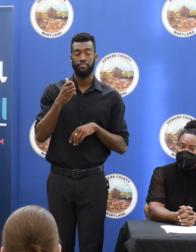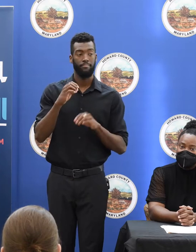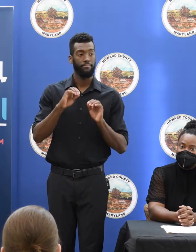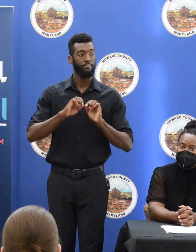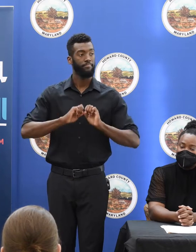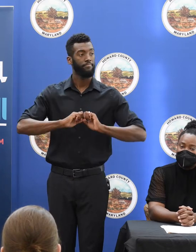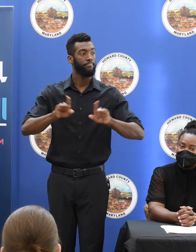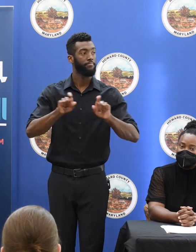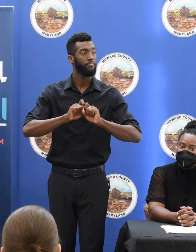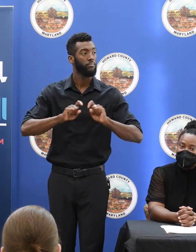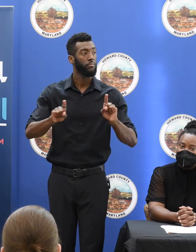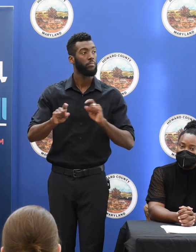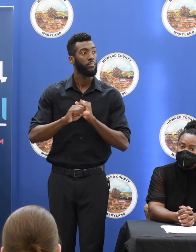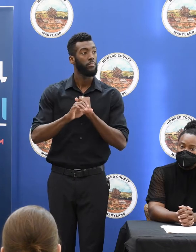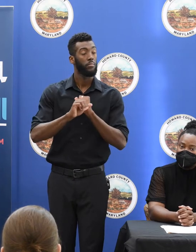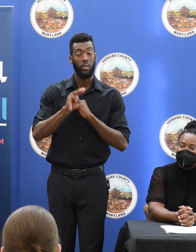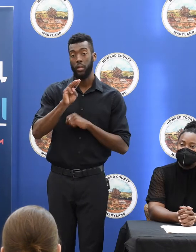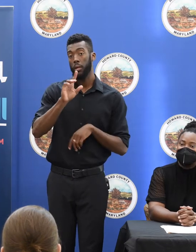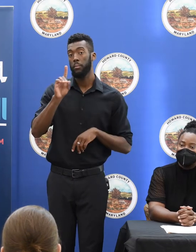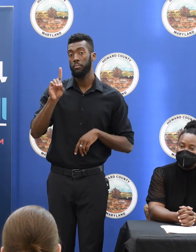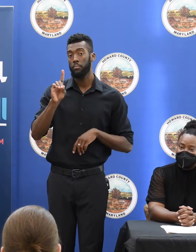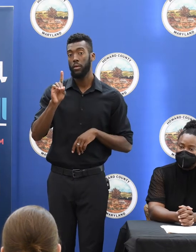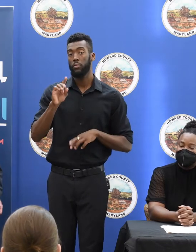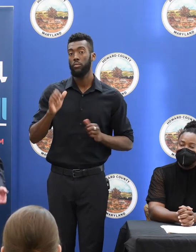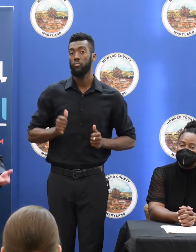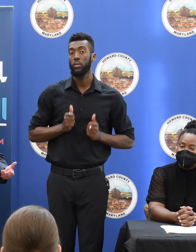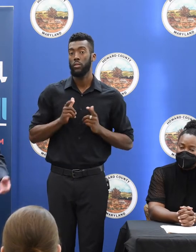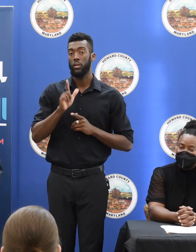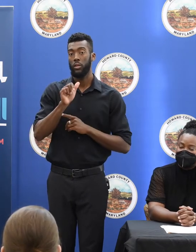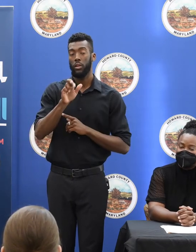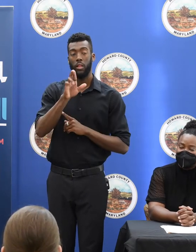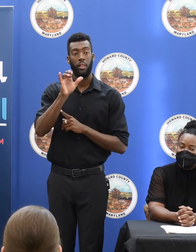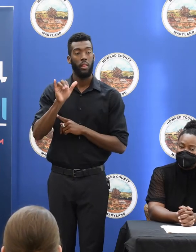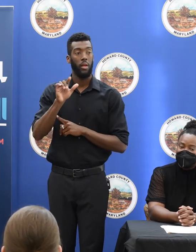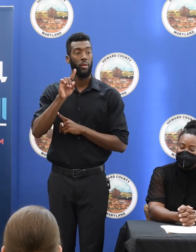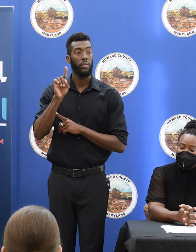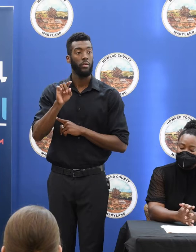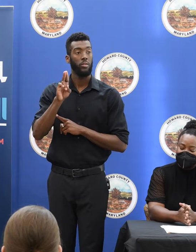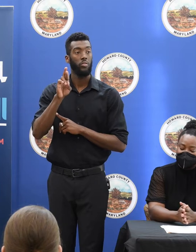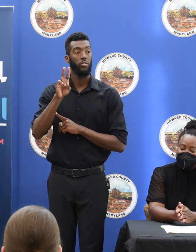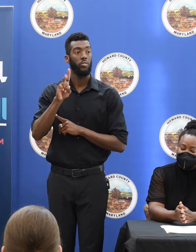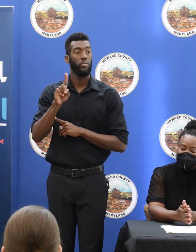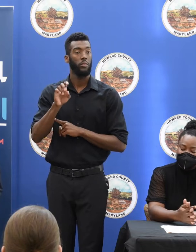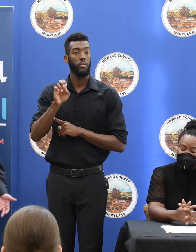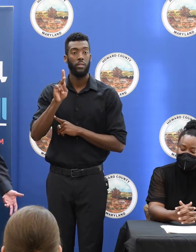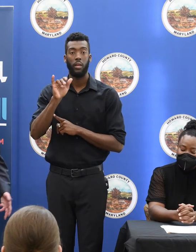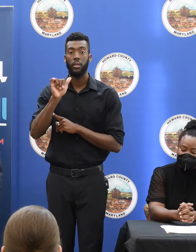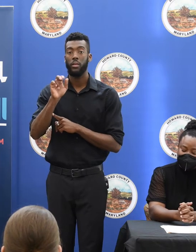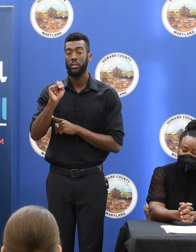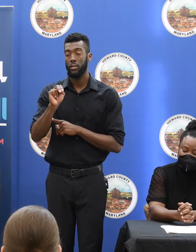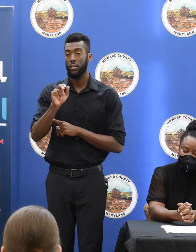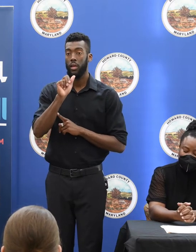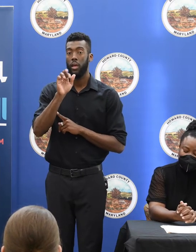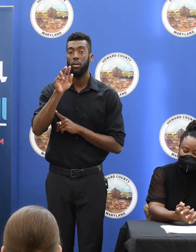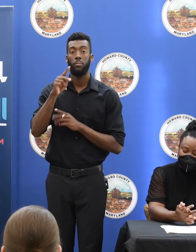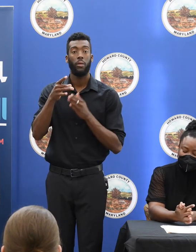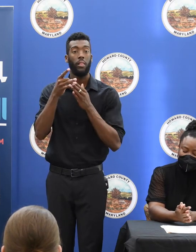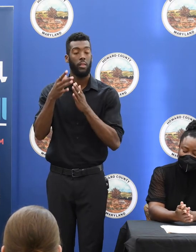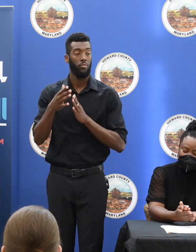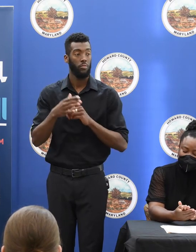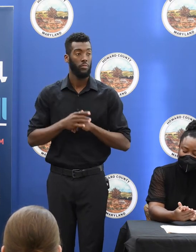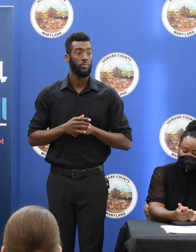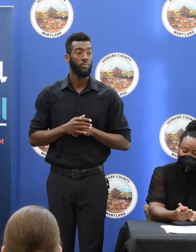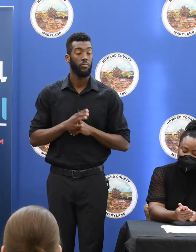commercials was a Maryland resident, Larry Zarzecki, who is an AARP leader and is going to be in one of